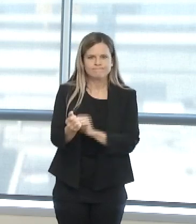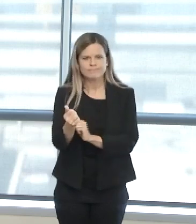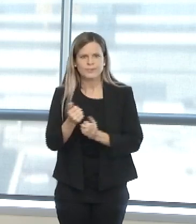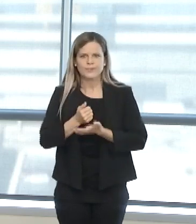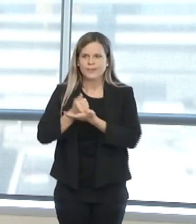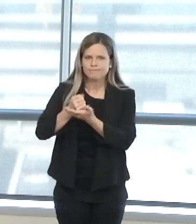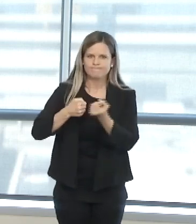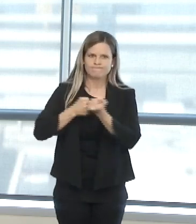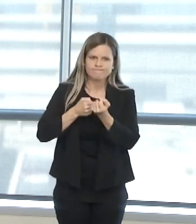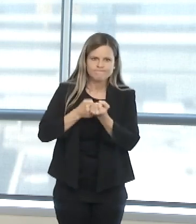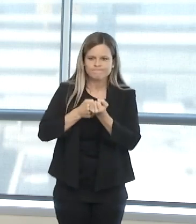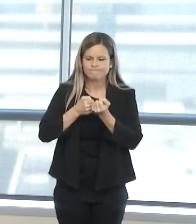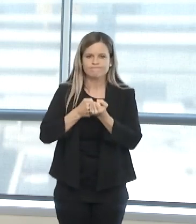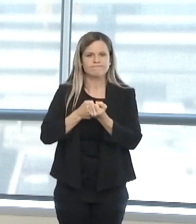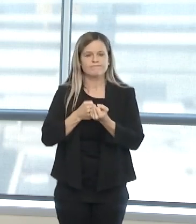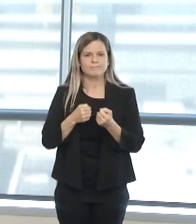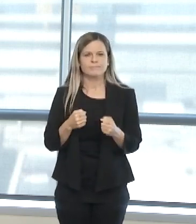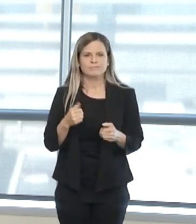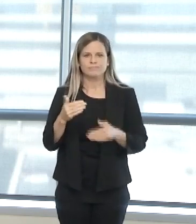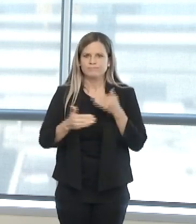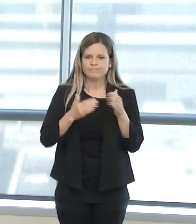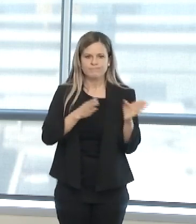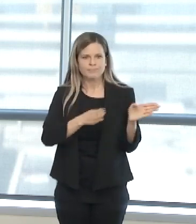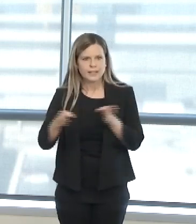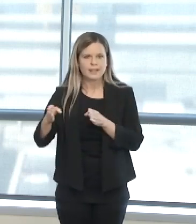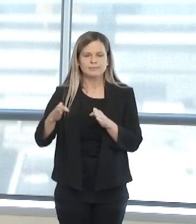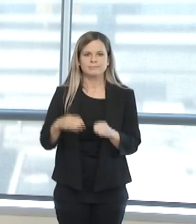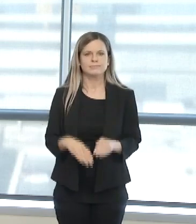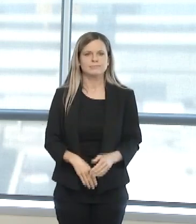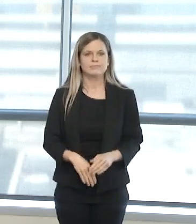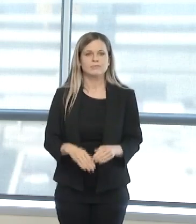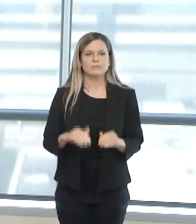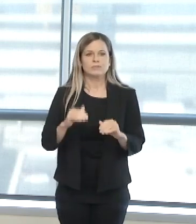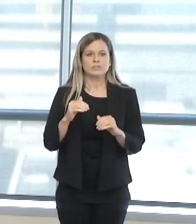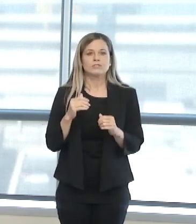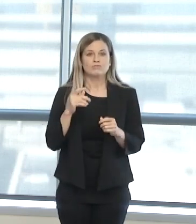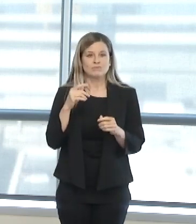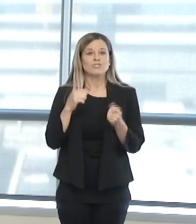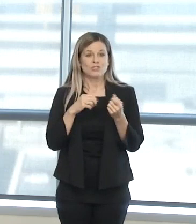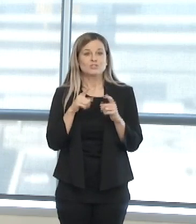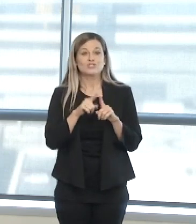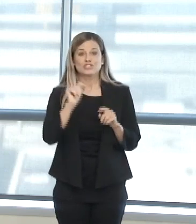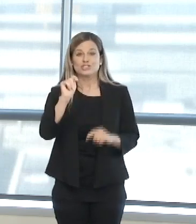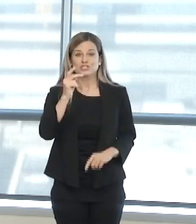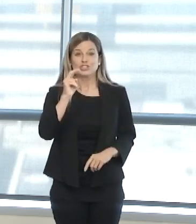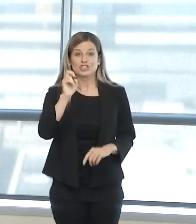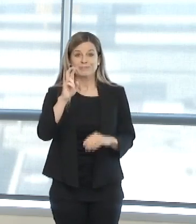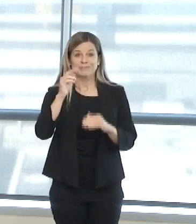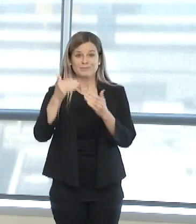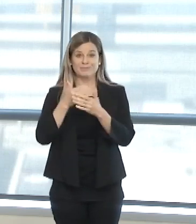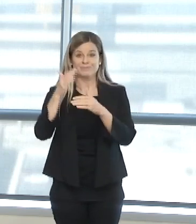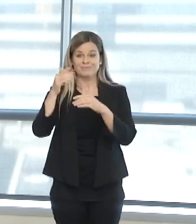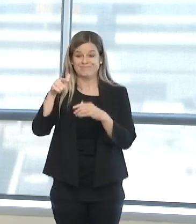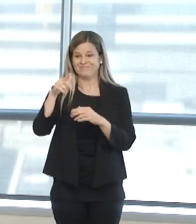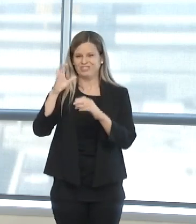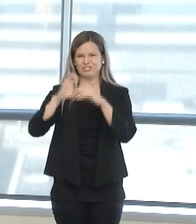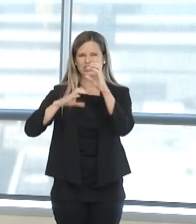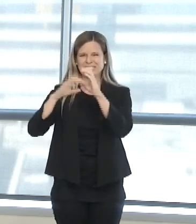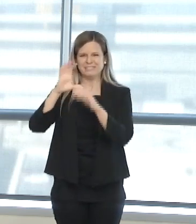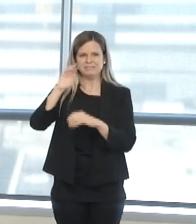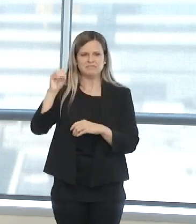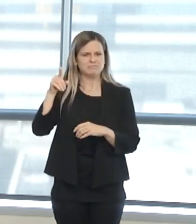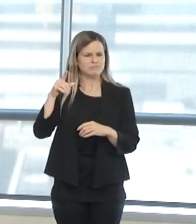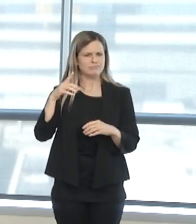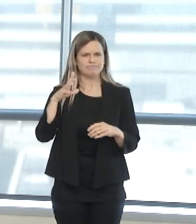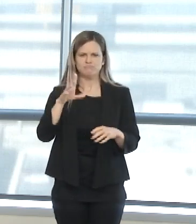and attention we needed. We also want to thank Turner Construction to rise to this challenge and come up with a plan to do